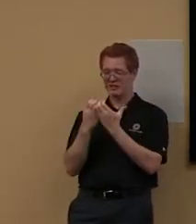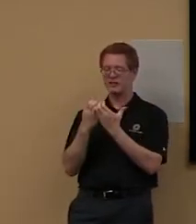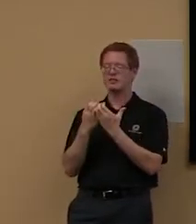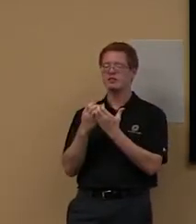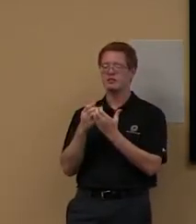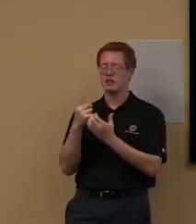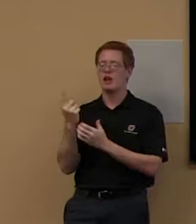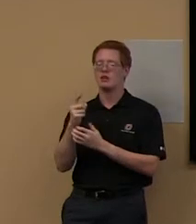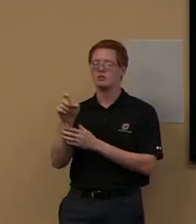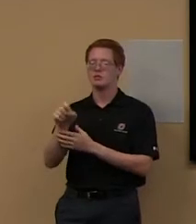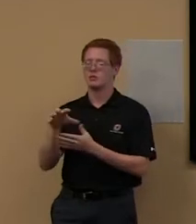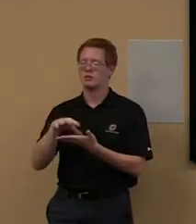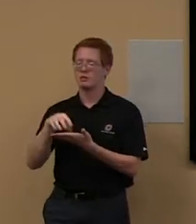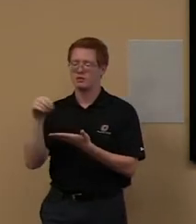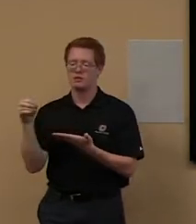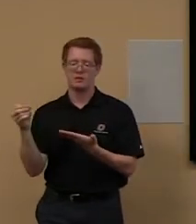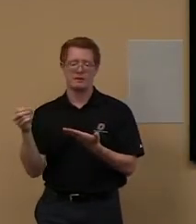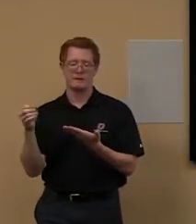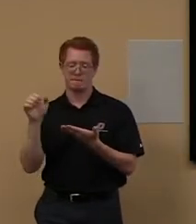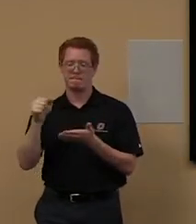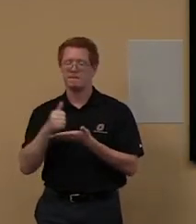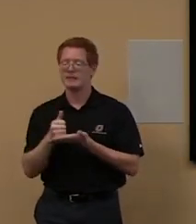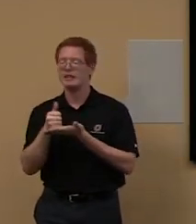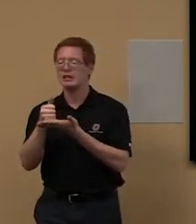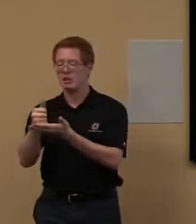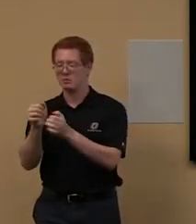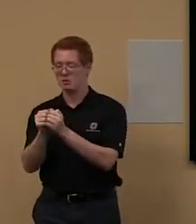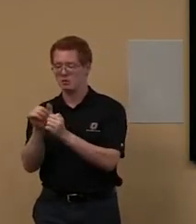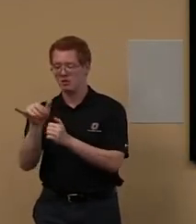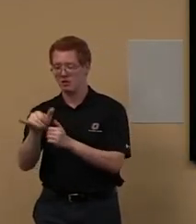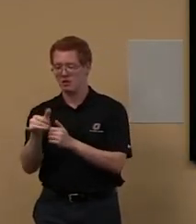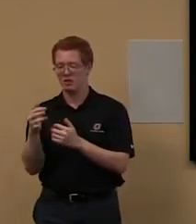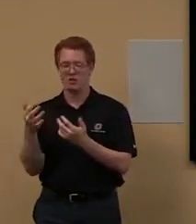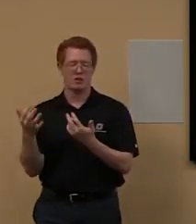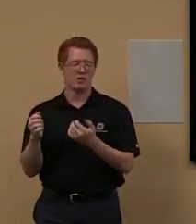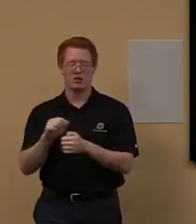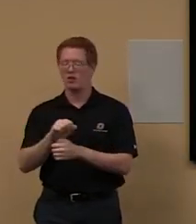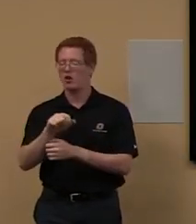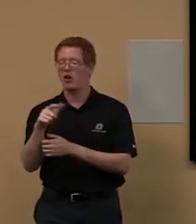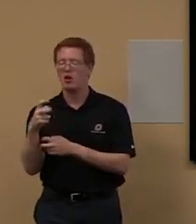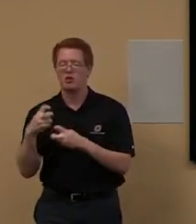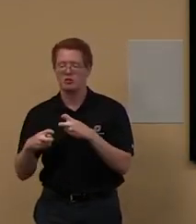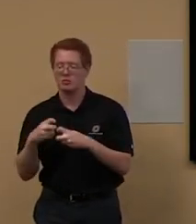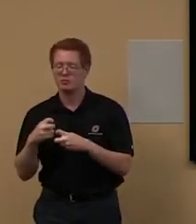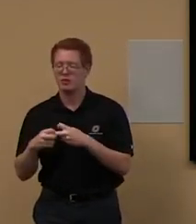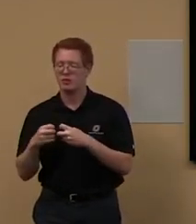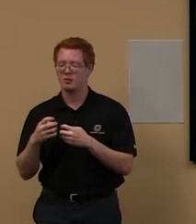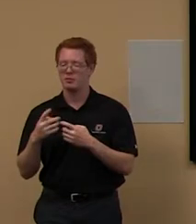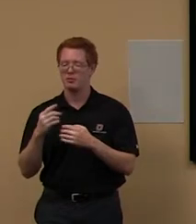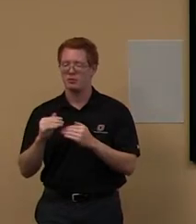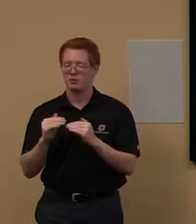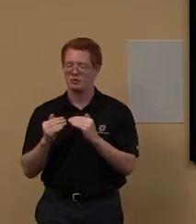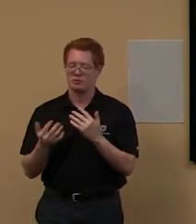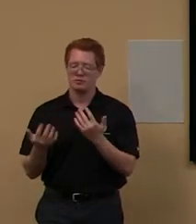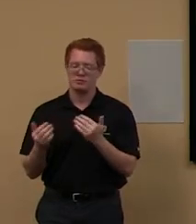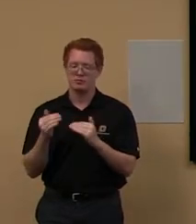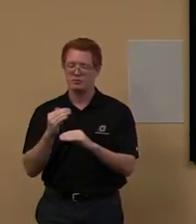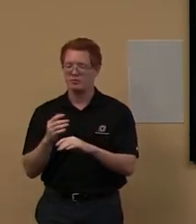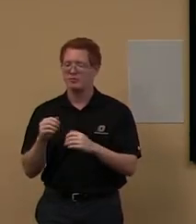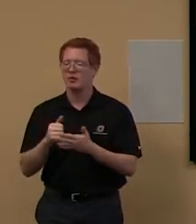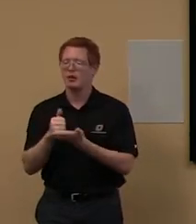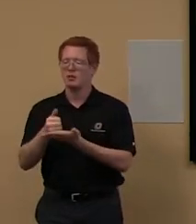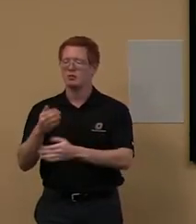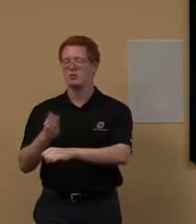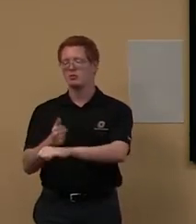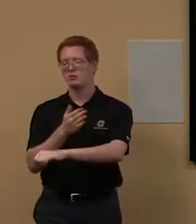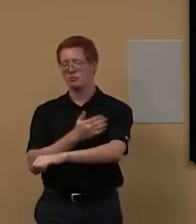we can help you through that kind of, through those kind of steps of learning. So, so yeah, it's really,